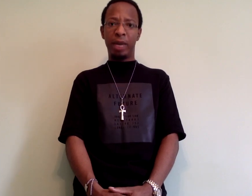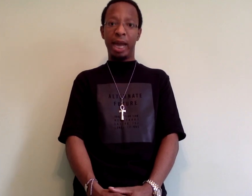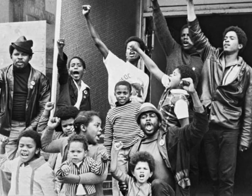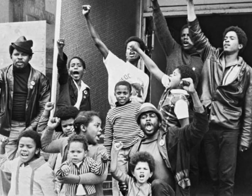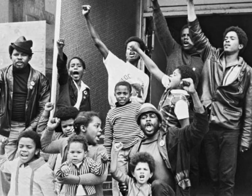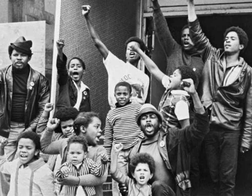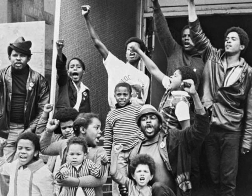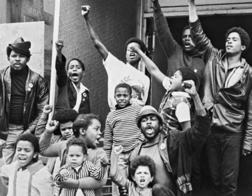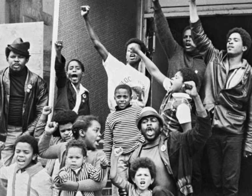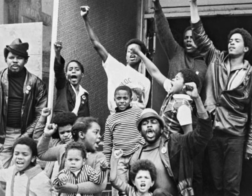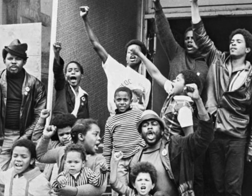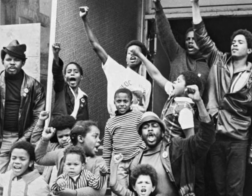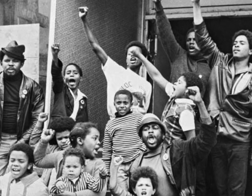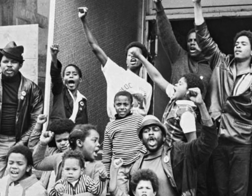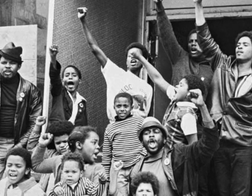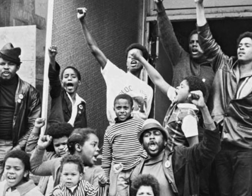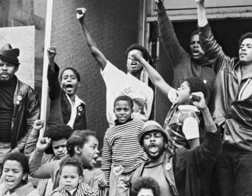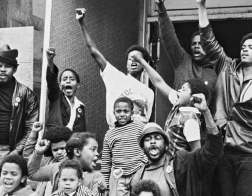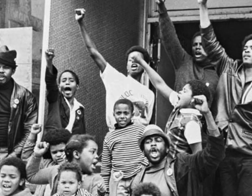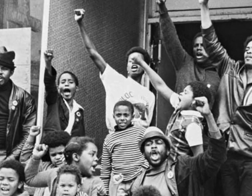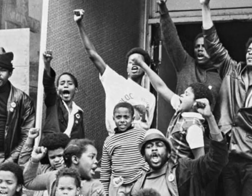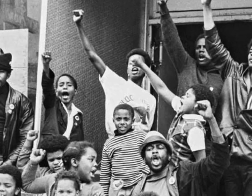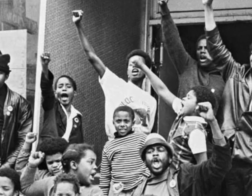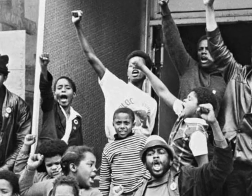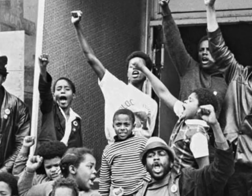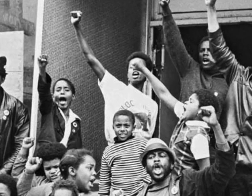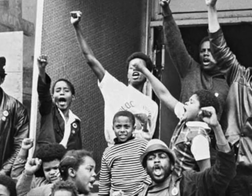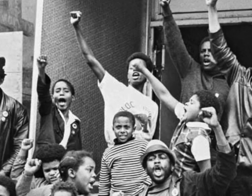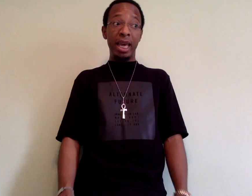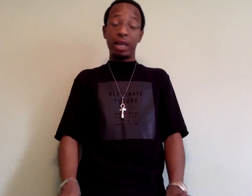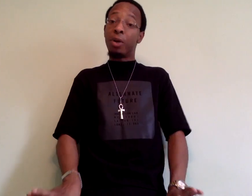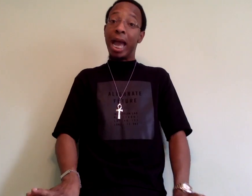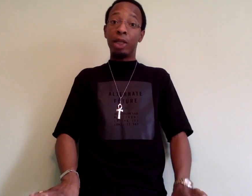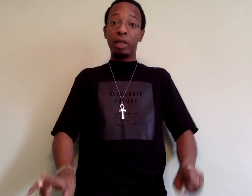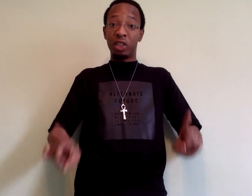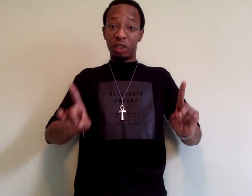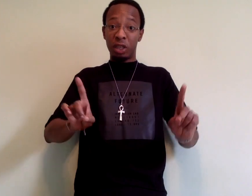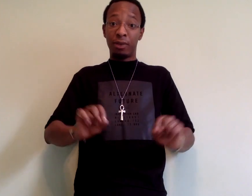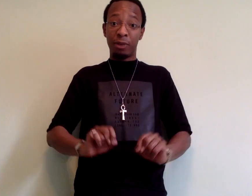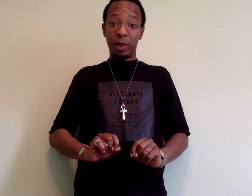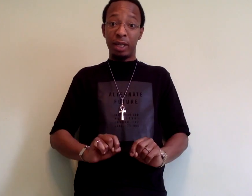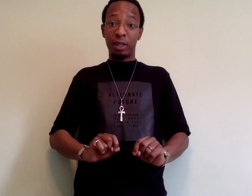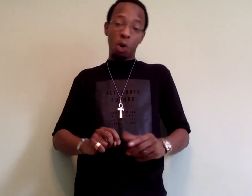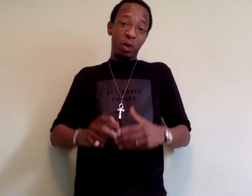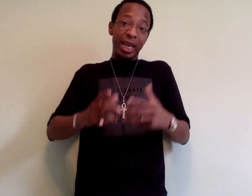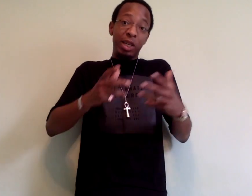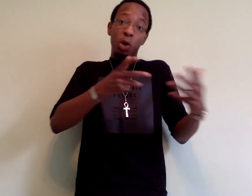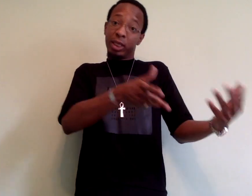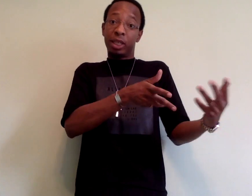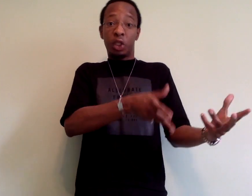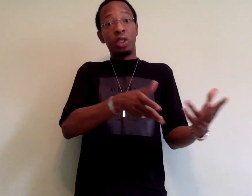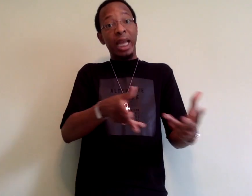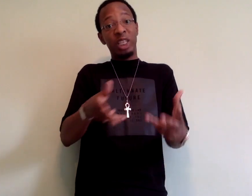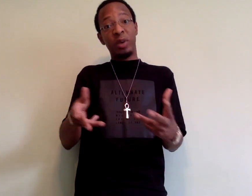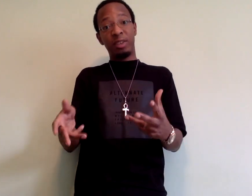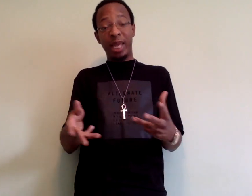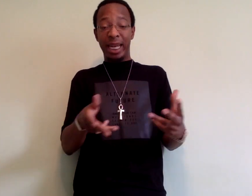about how 50 years ago, back in the late 1960s, at the height of the black power movement, there were actually conservative pundits who were endorsing certain aspects of black